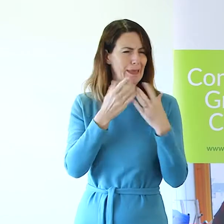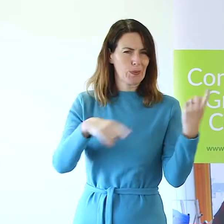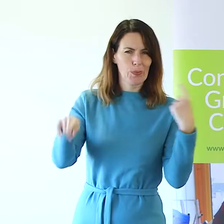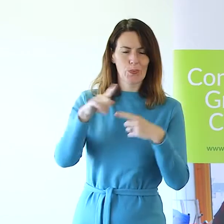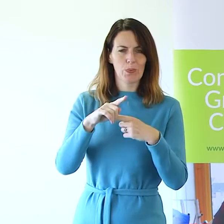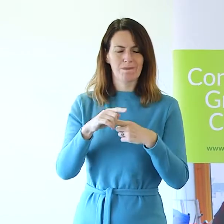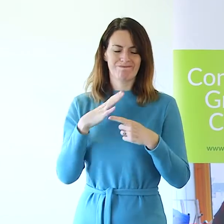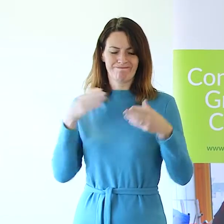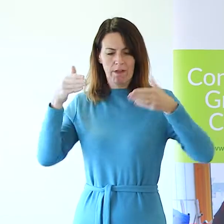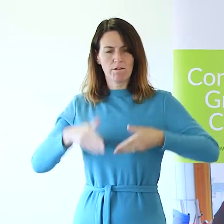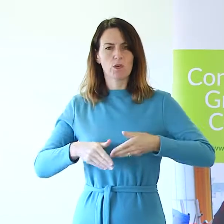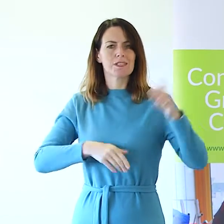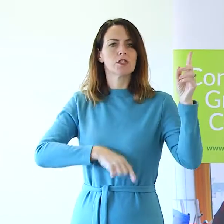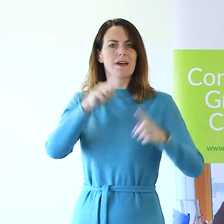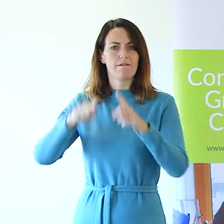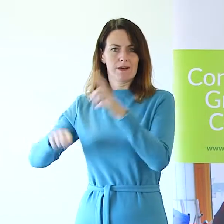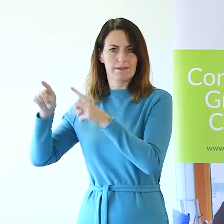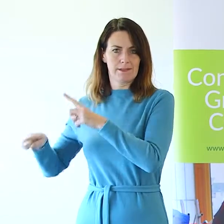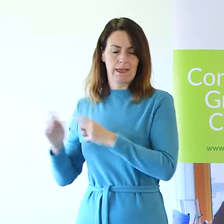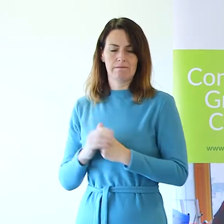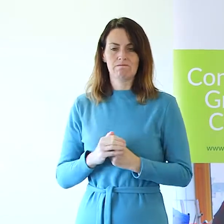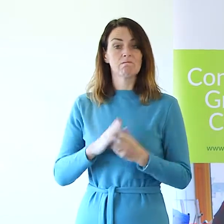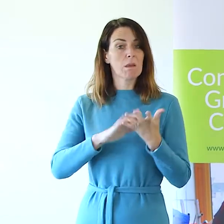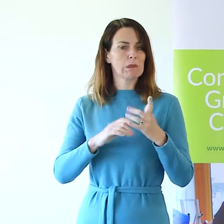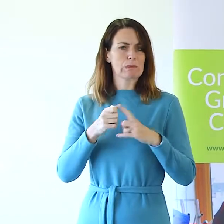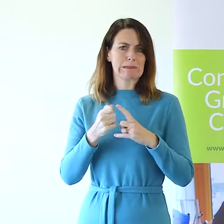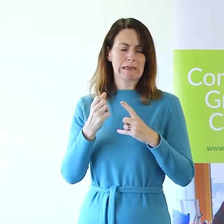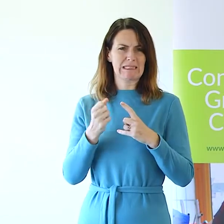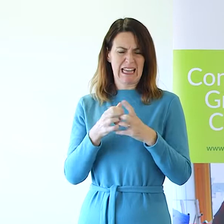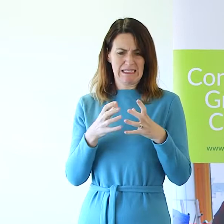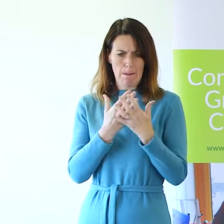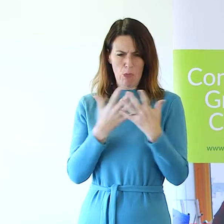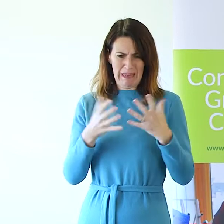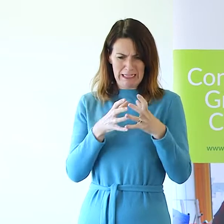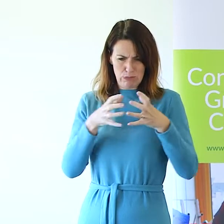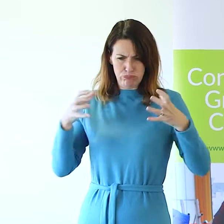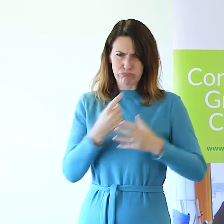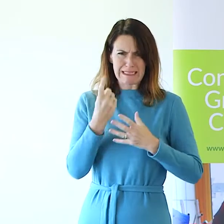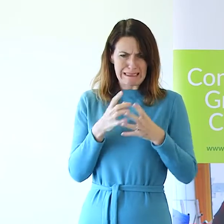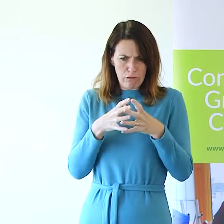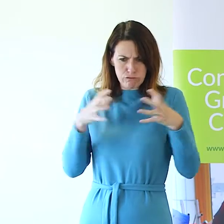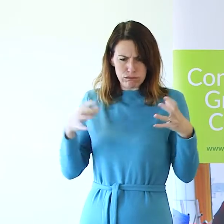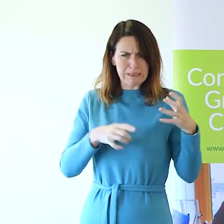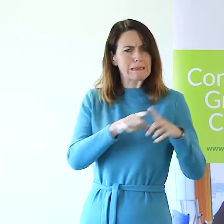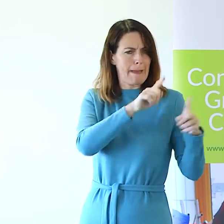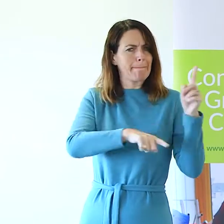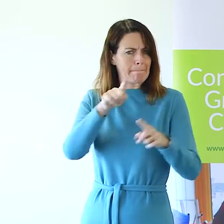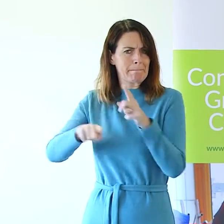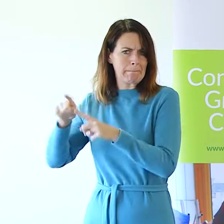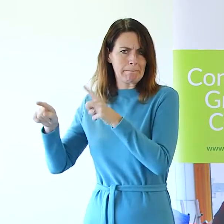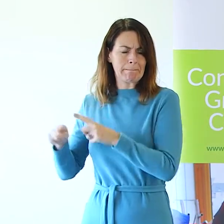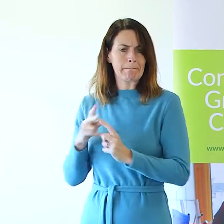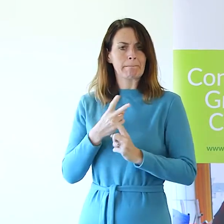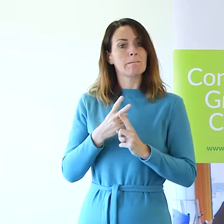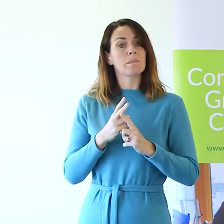diversity. Milton Keynes has a diverse and growing population, with nearly 20% of people